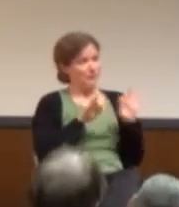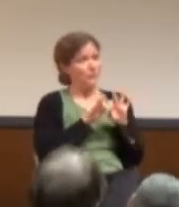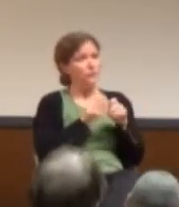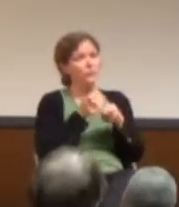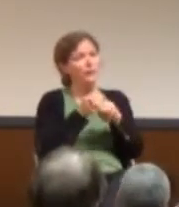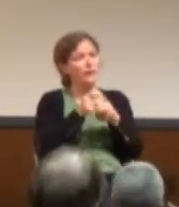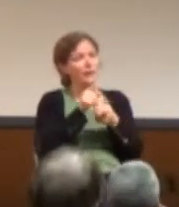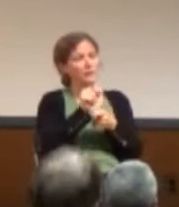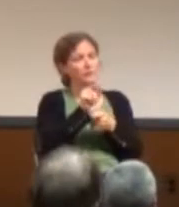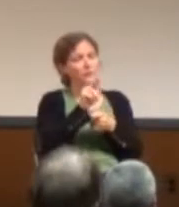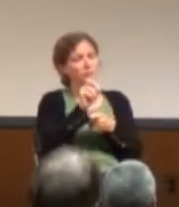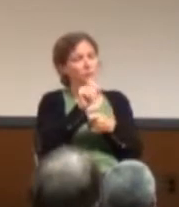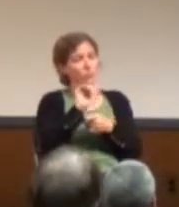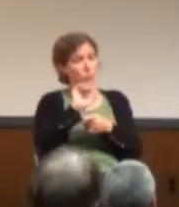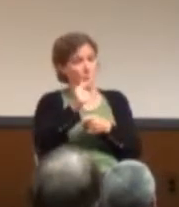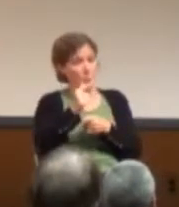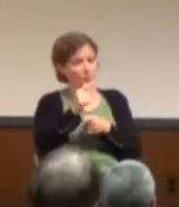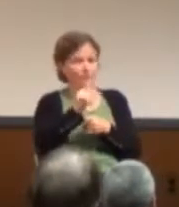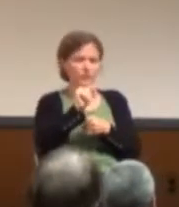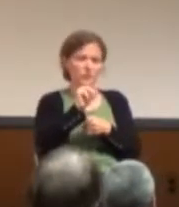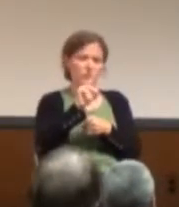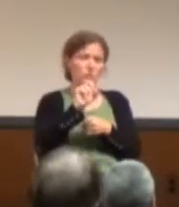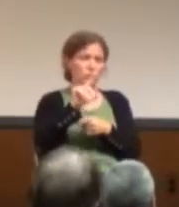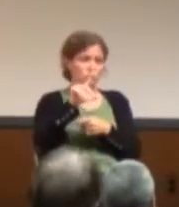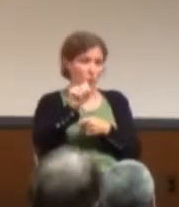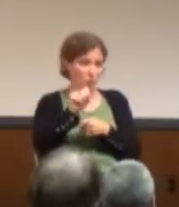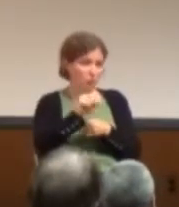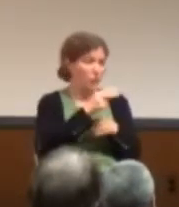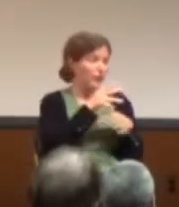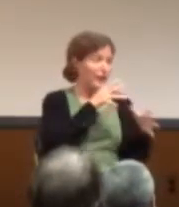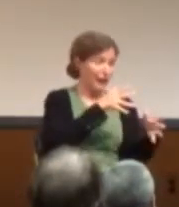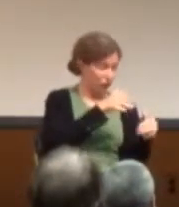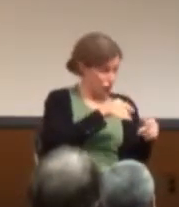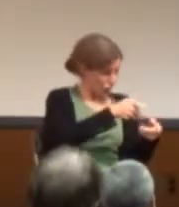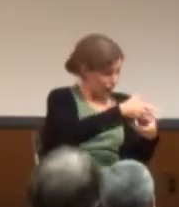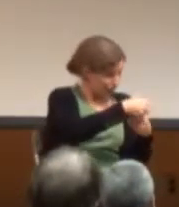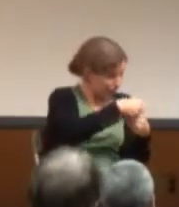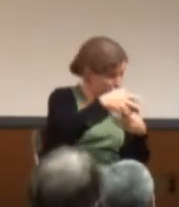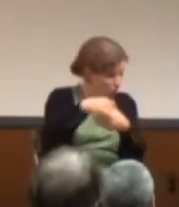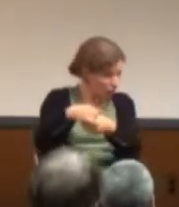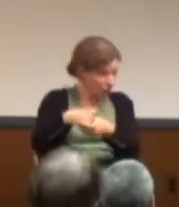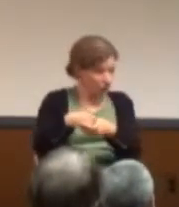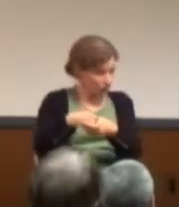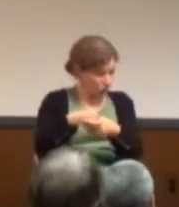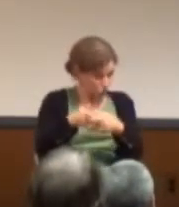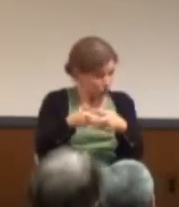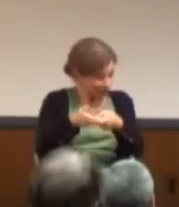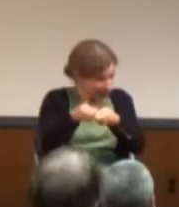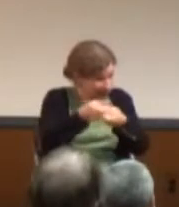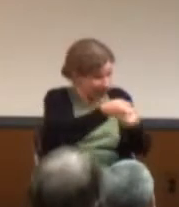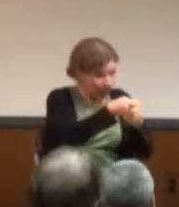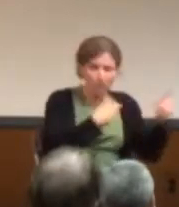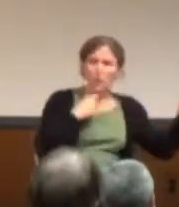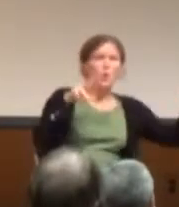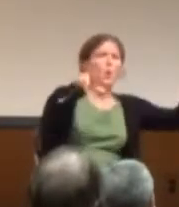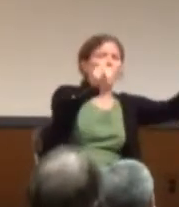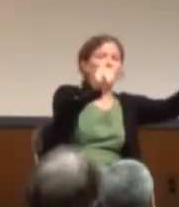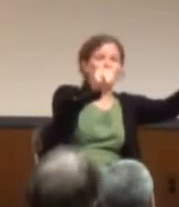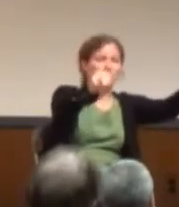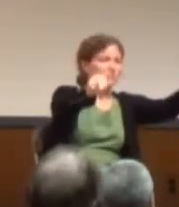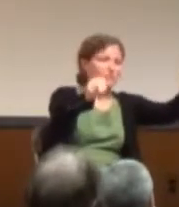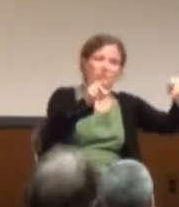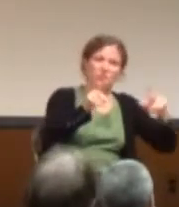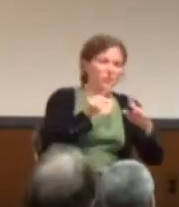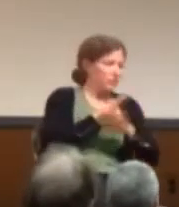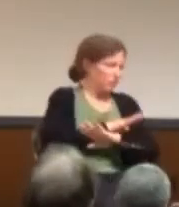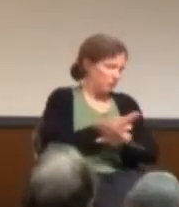and theaters and stuff like that? Like, I'm not of the refusal to go viral, I know, but sometimes it's just so exhausting. It's not useful,